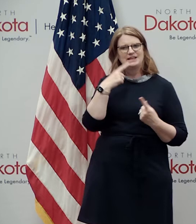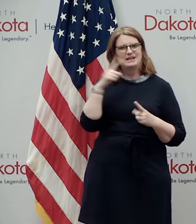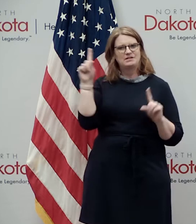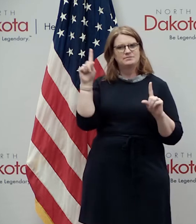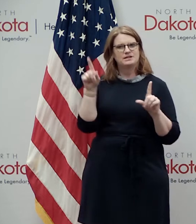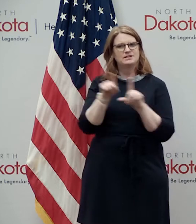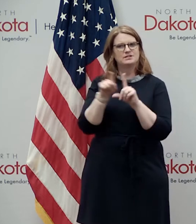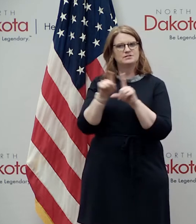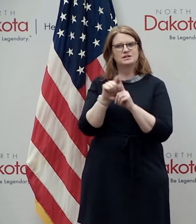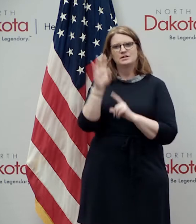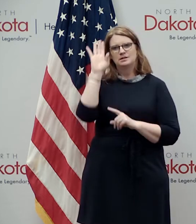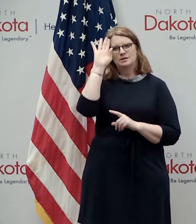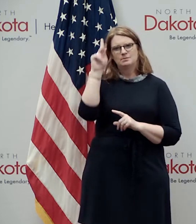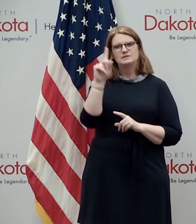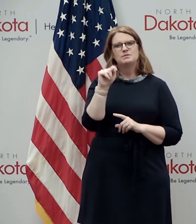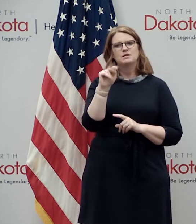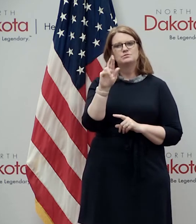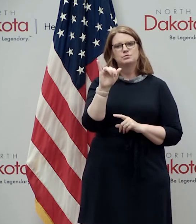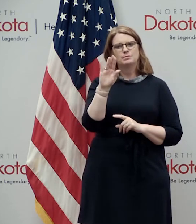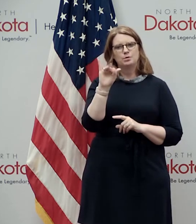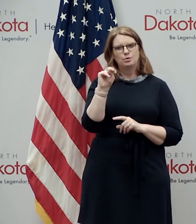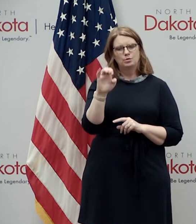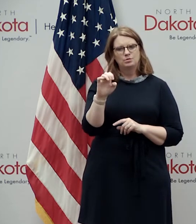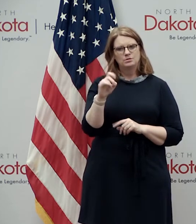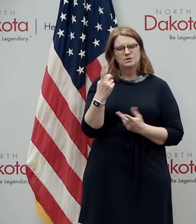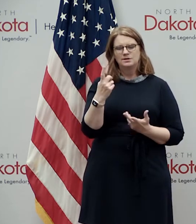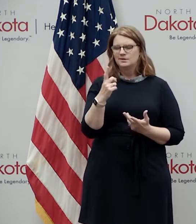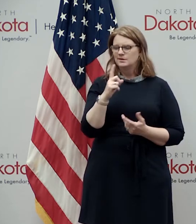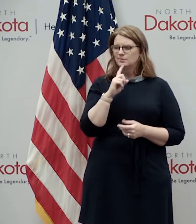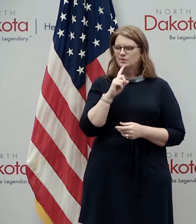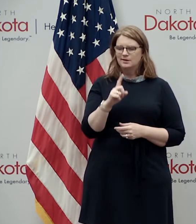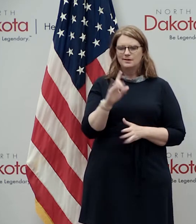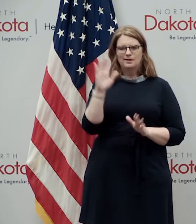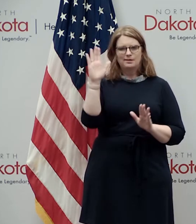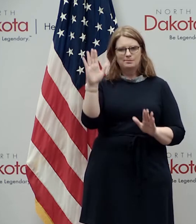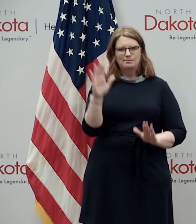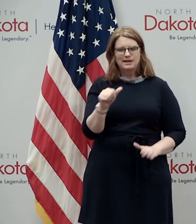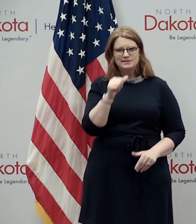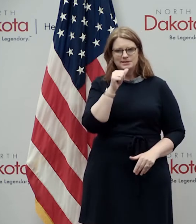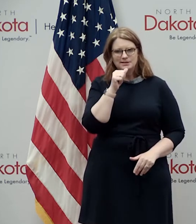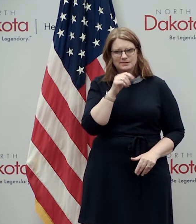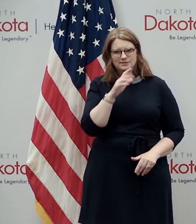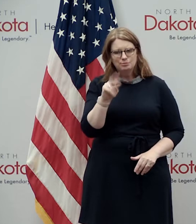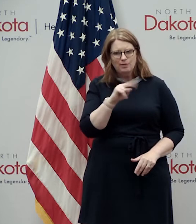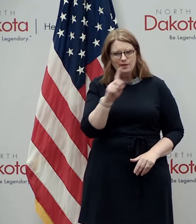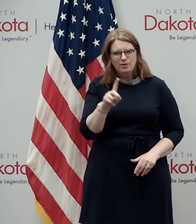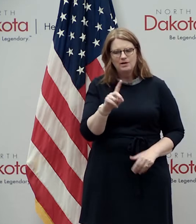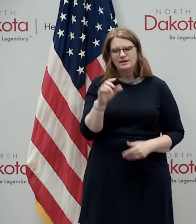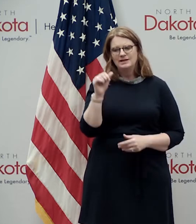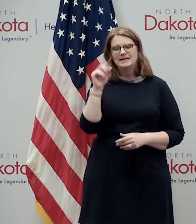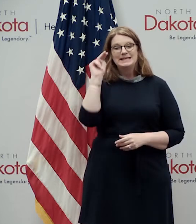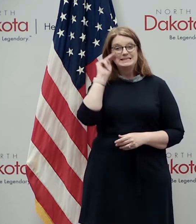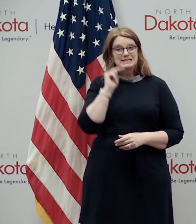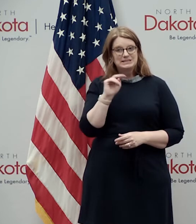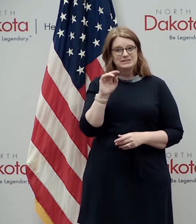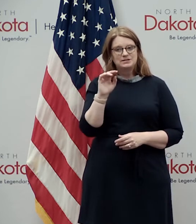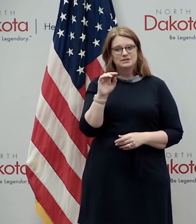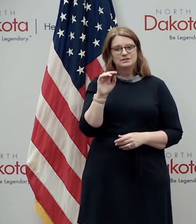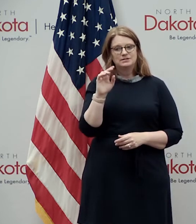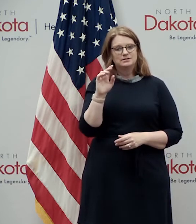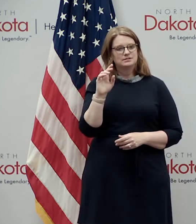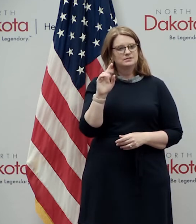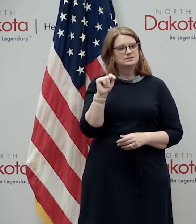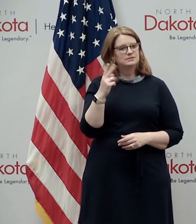of the bismarck tribune today that we lost an exceptional north dakotan uh sister thomas welder and while we may have lost her here we know